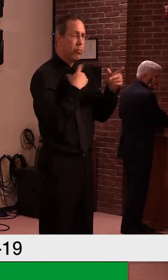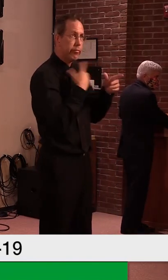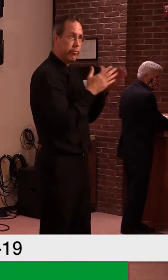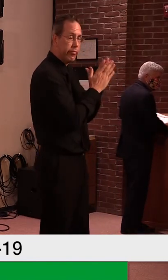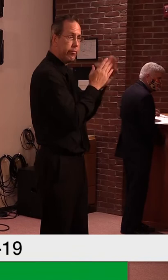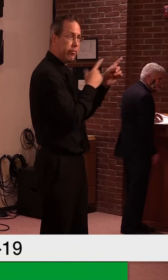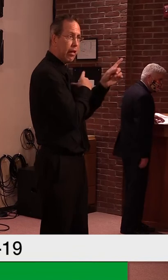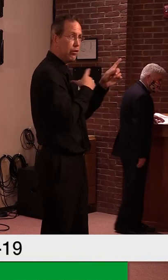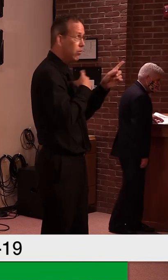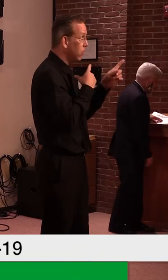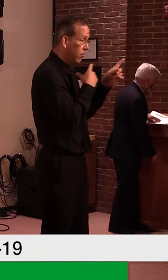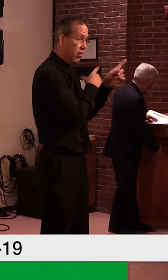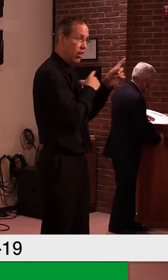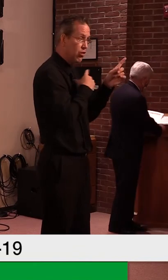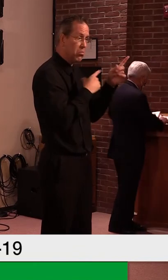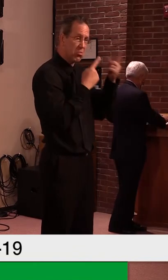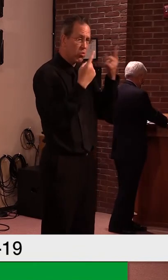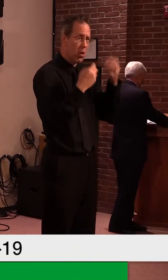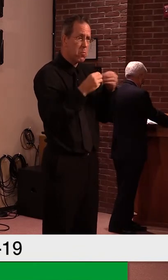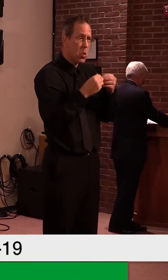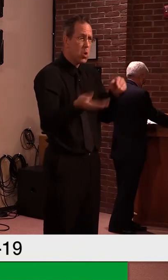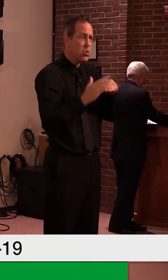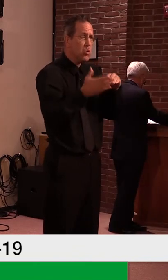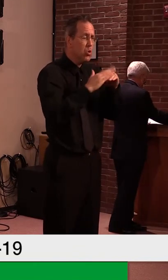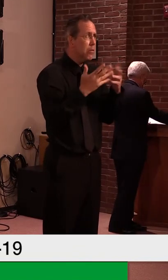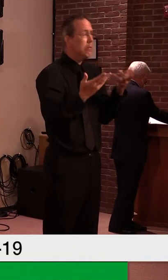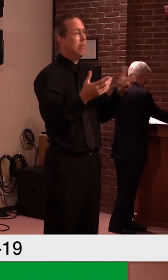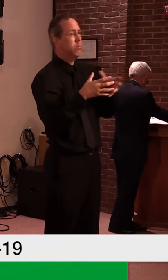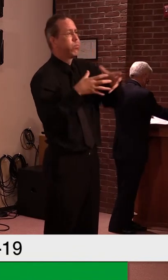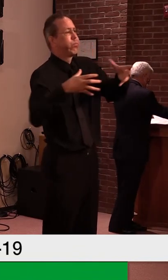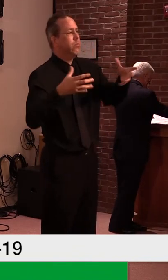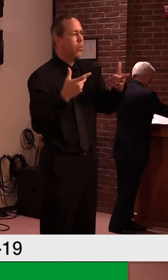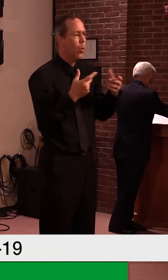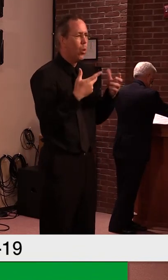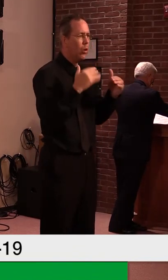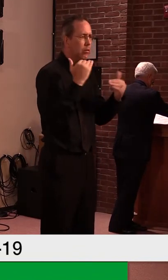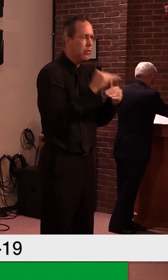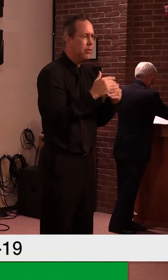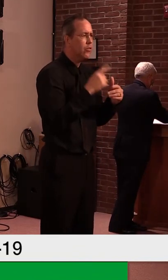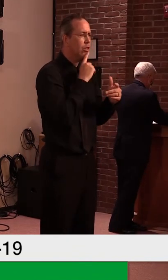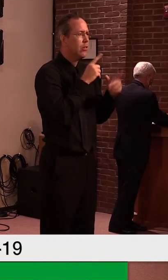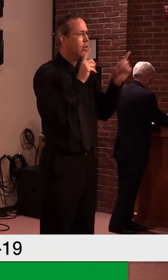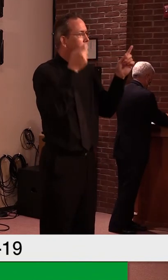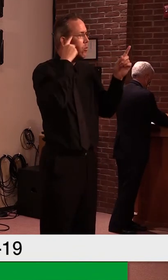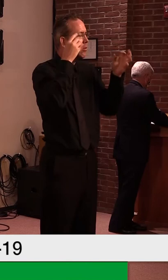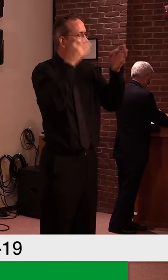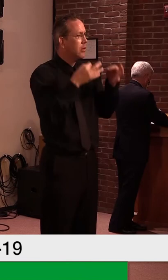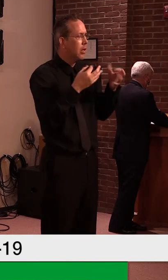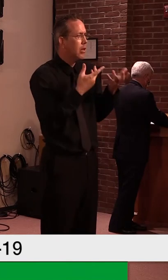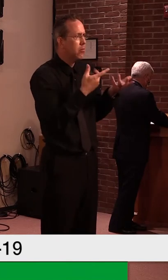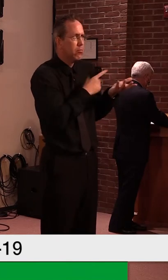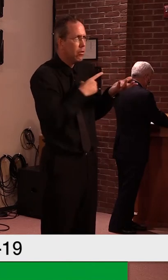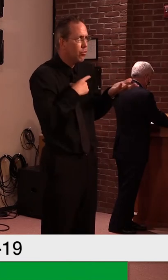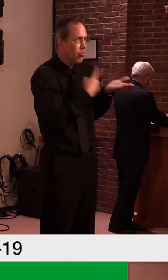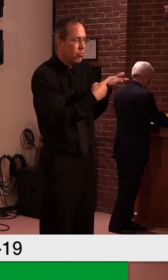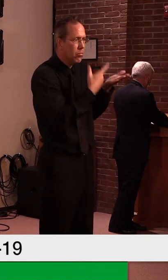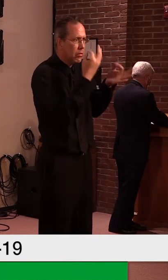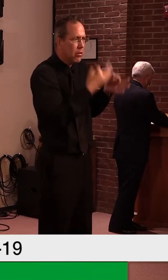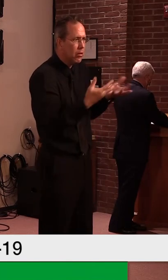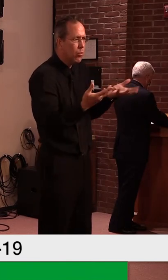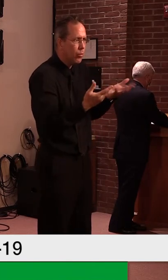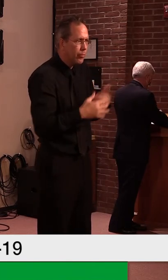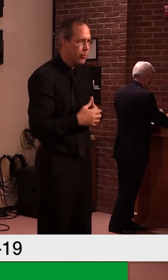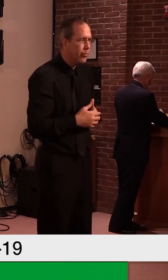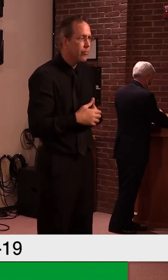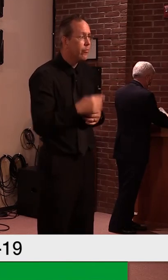Uh, so they play a role. So we need to have this conversation as we work our way through this. If, if we could, uh, magically get to